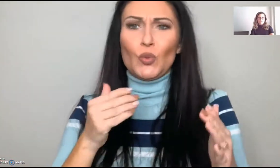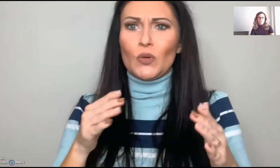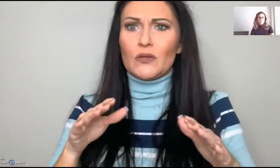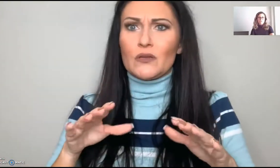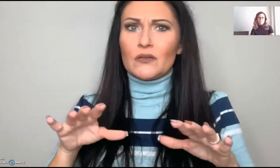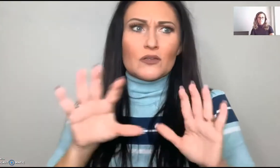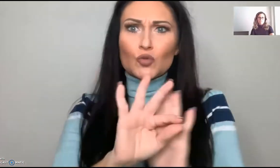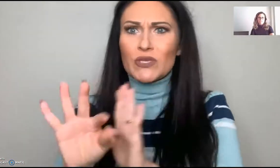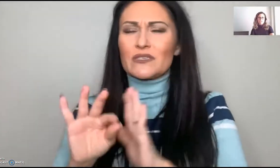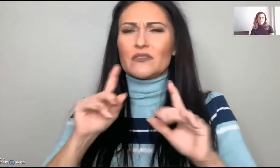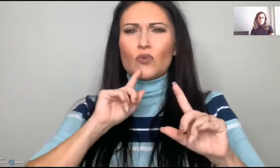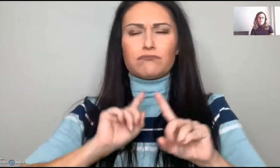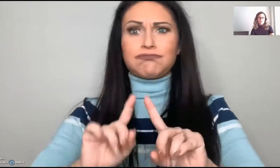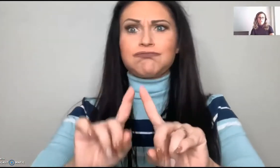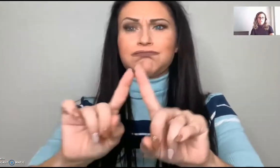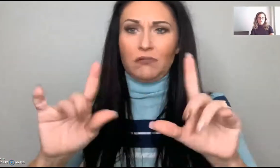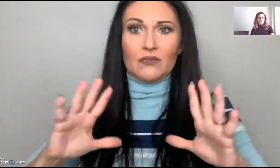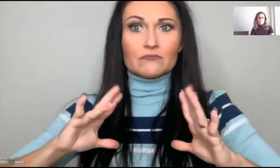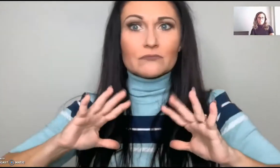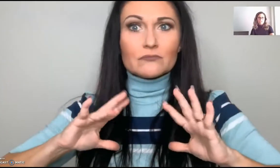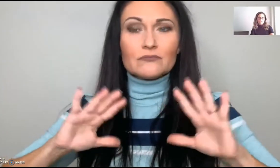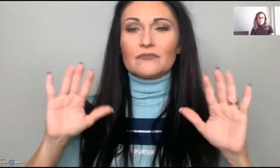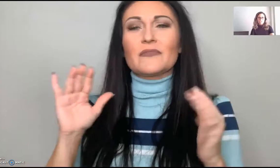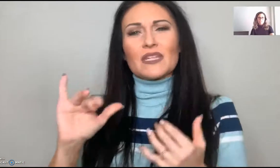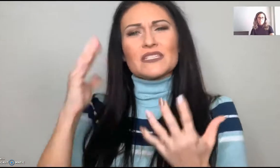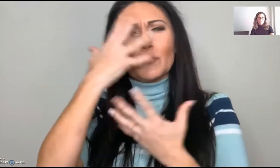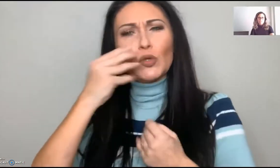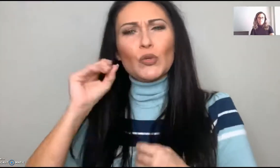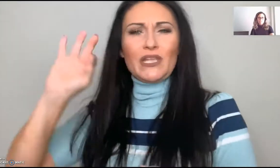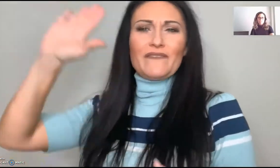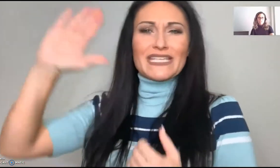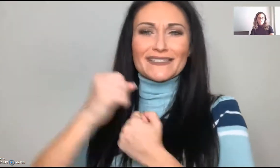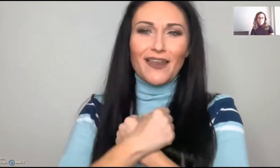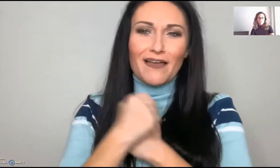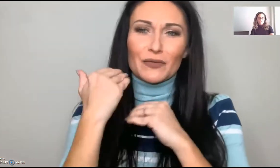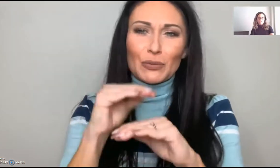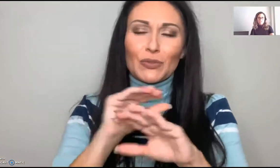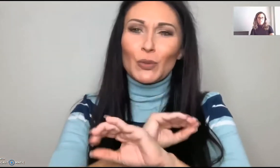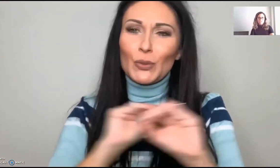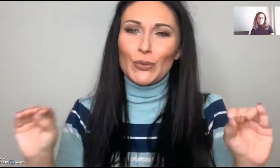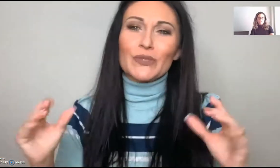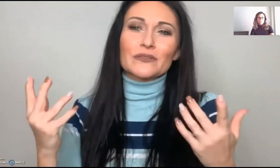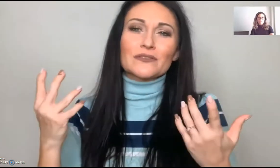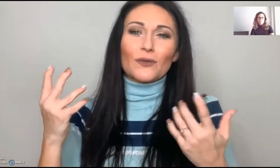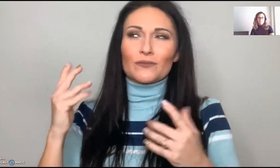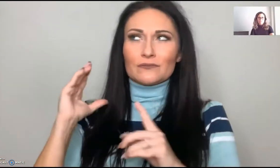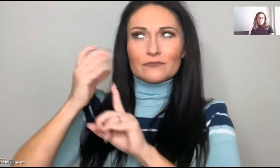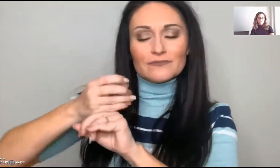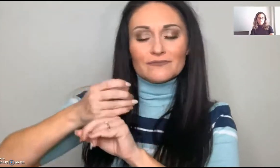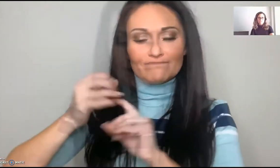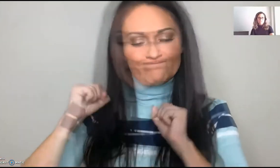new way of thinking, and a new heart. It's your choice to pick from. It's great. It's beautiful what his love can do.